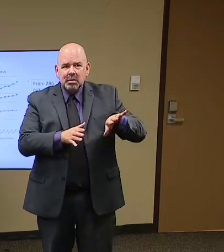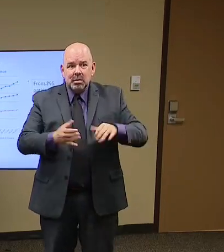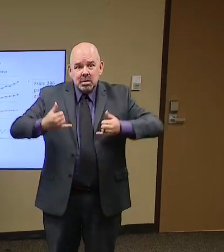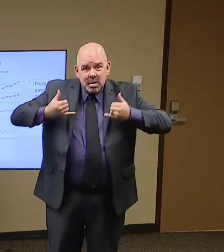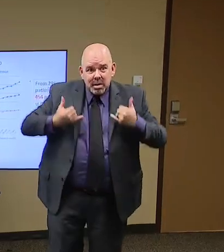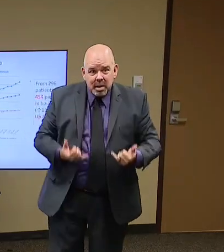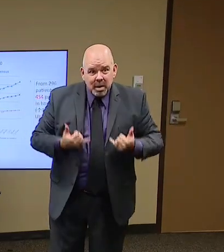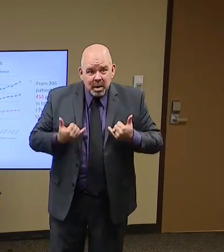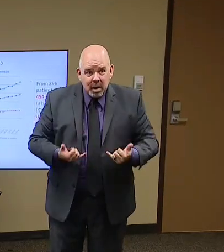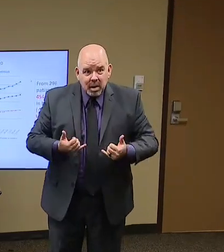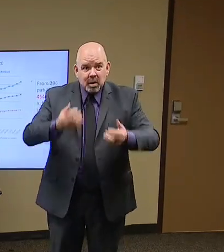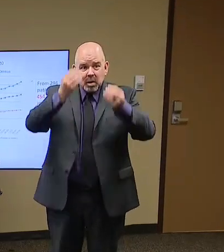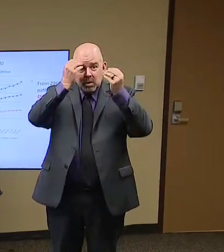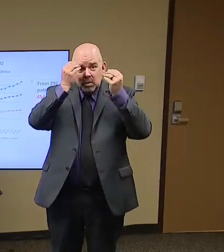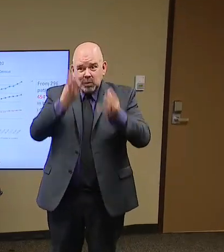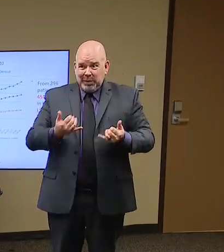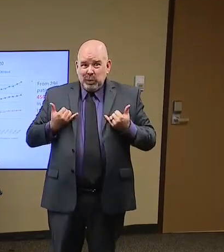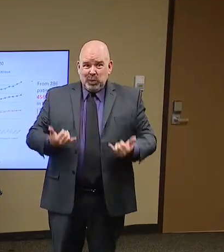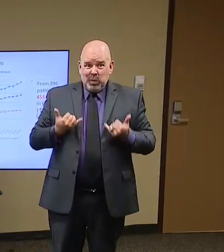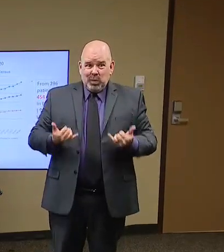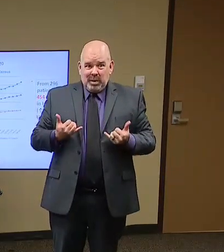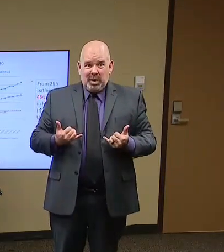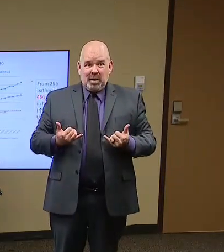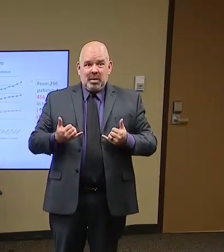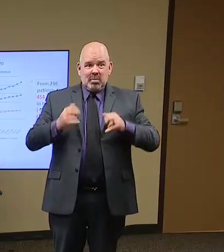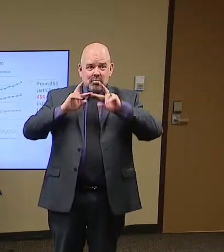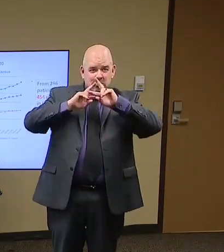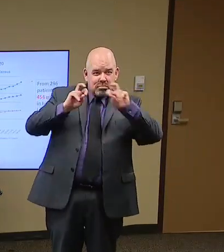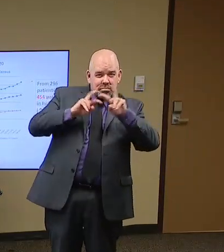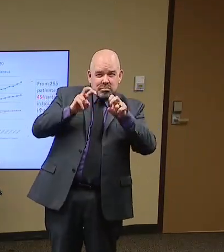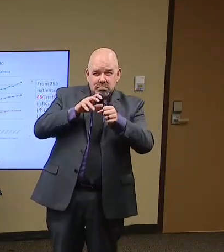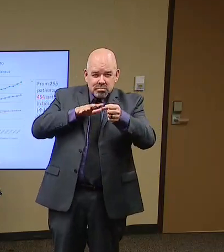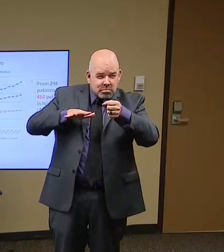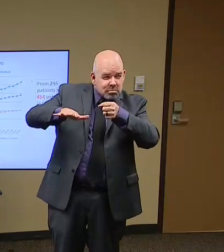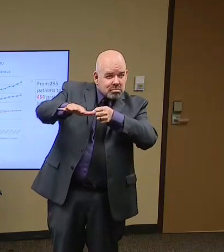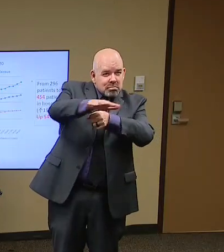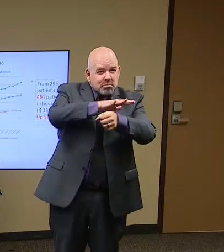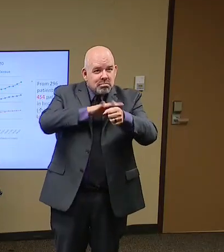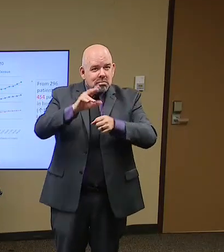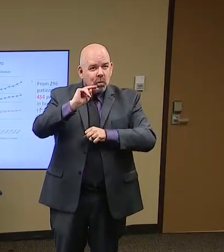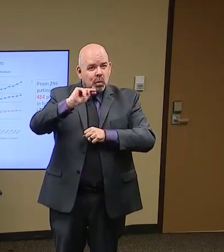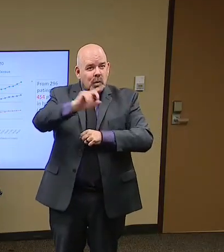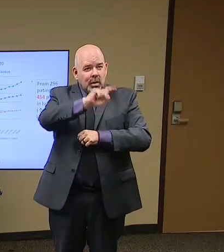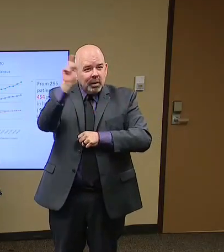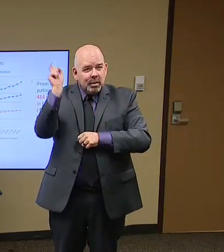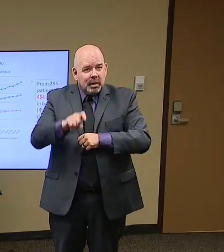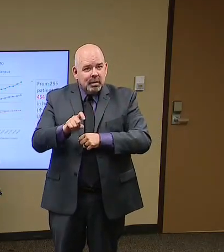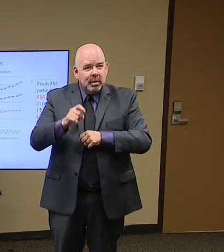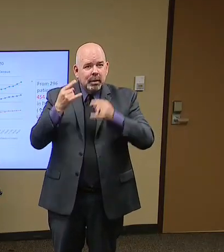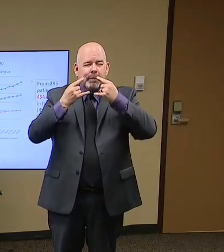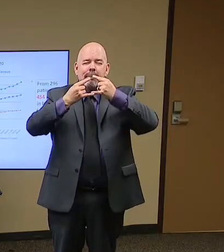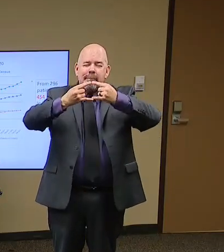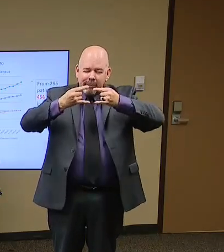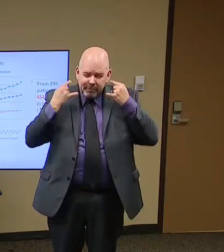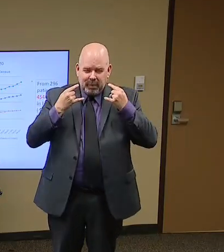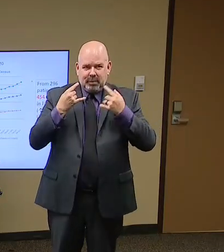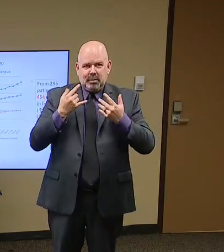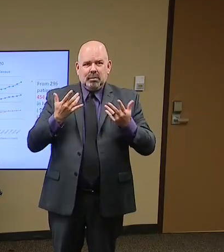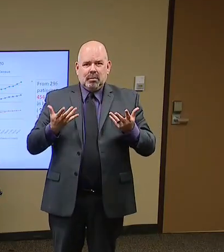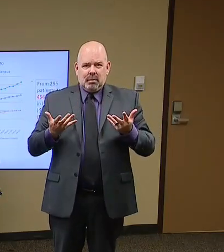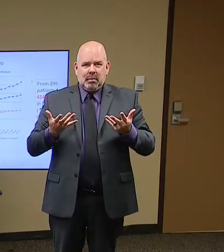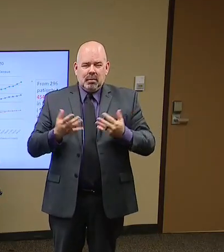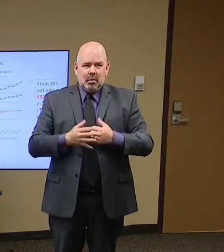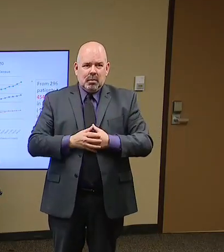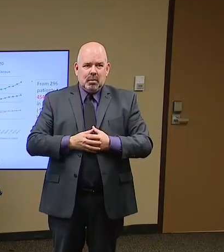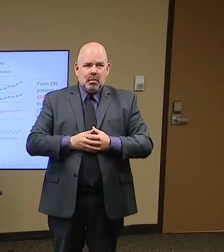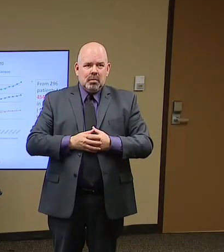region and in our county. Masks are the best way to keep you safe. Wear a mask. People